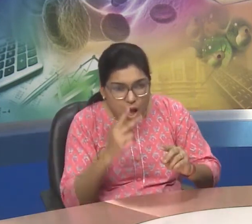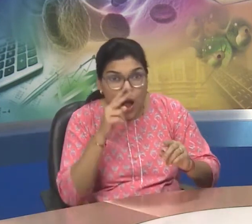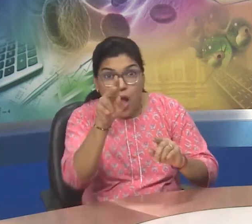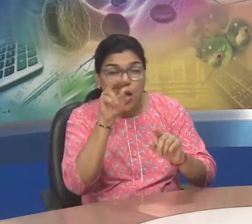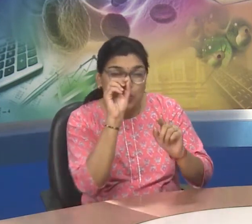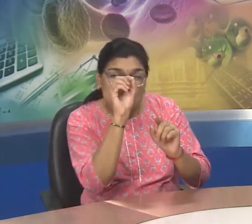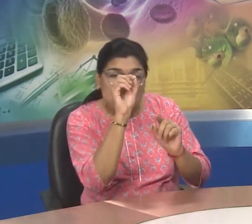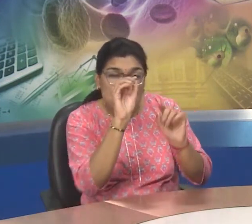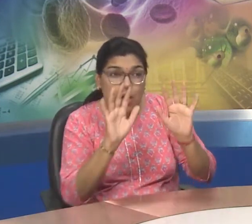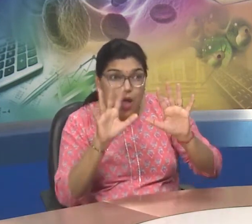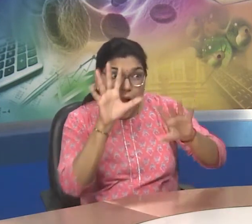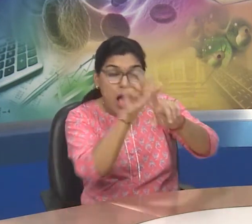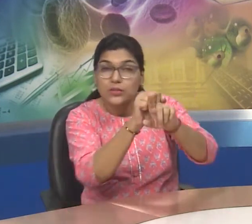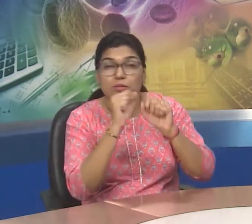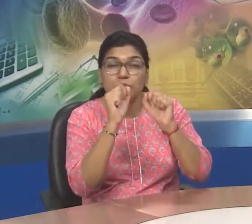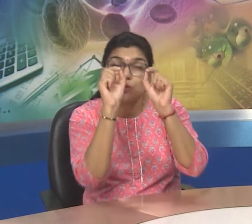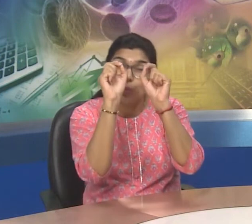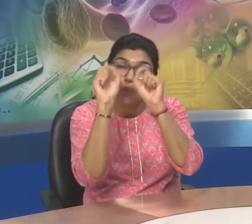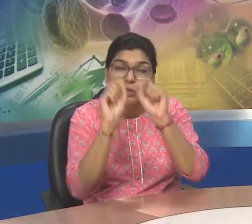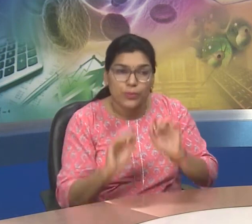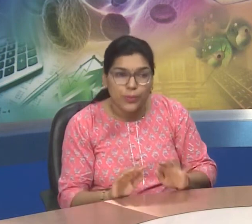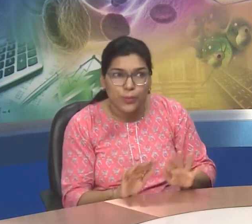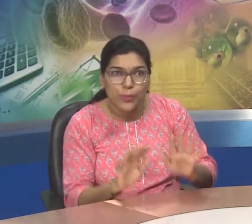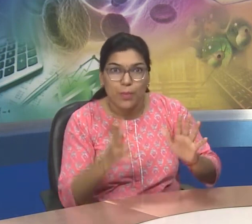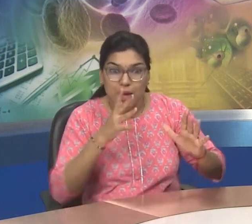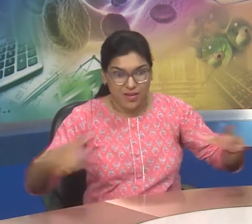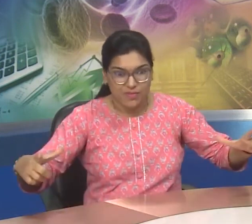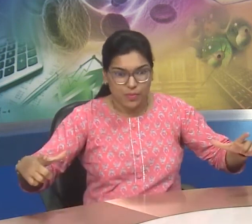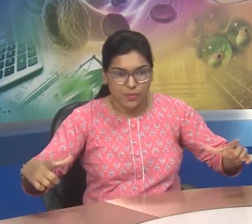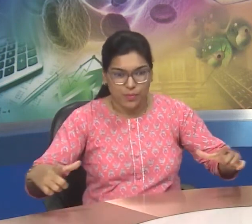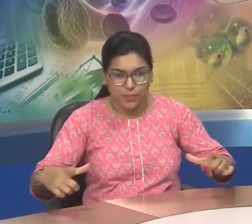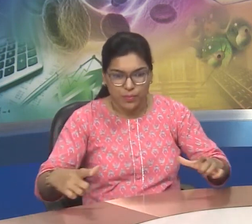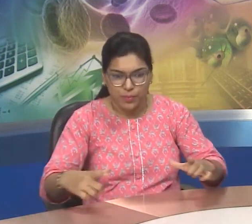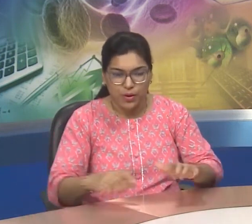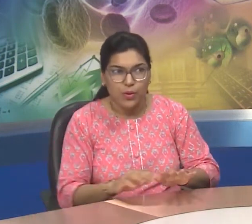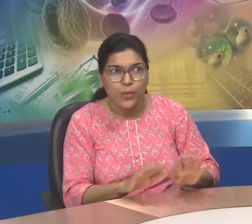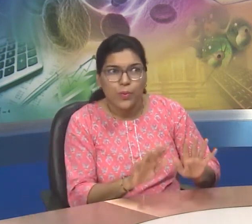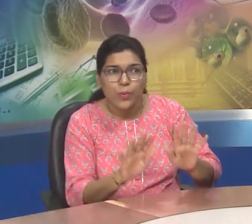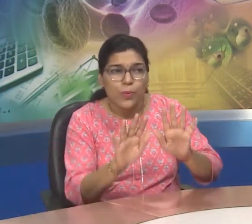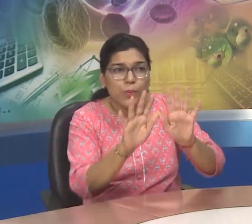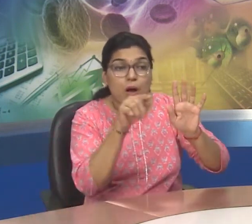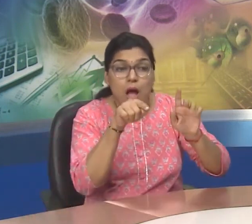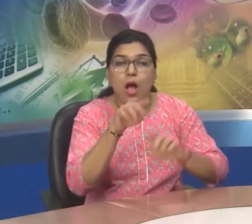Water vapour means as we see